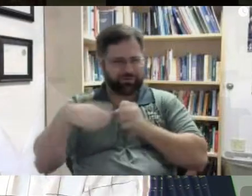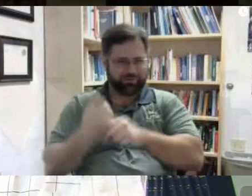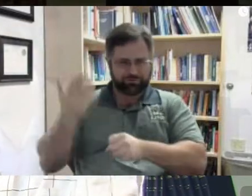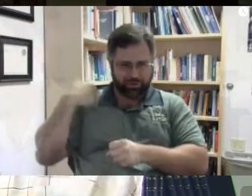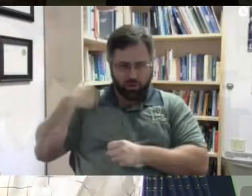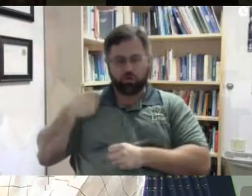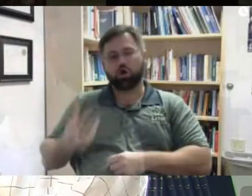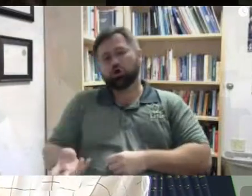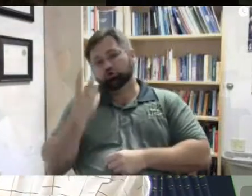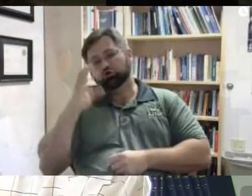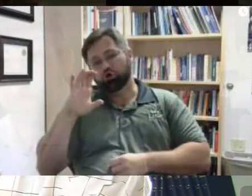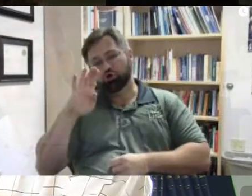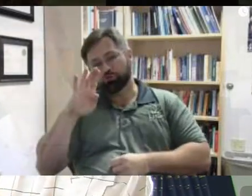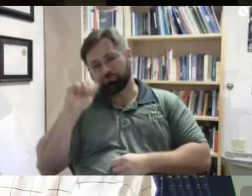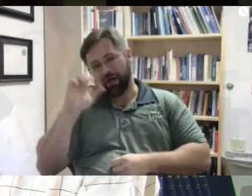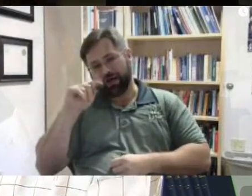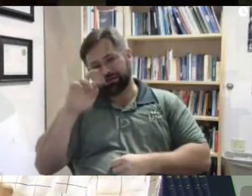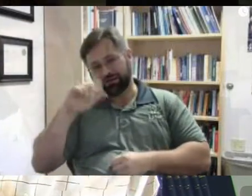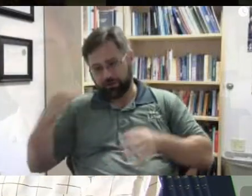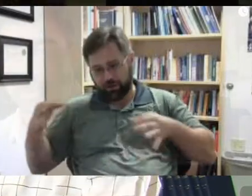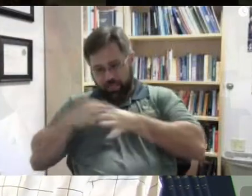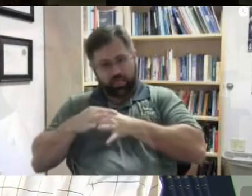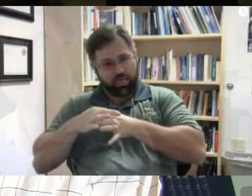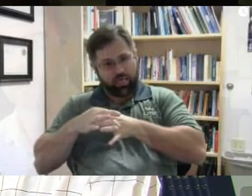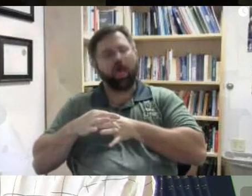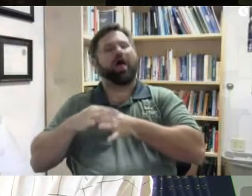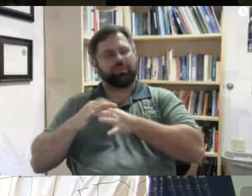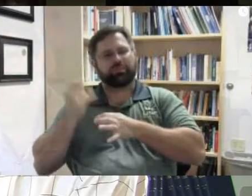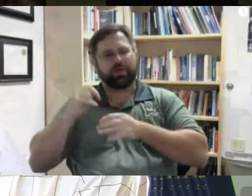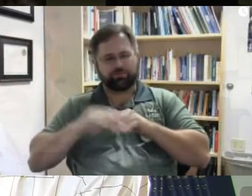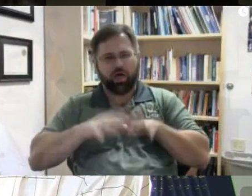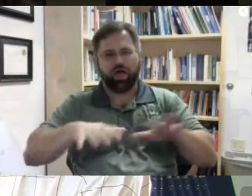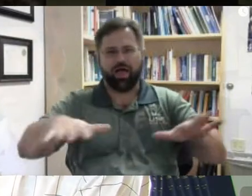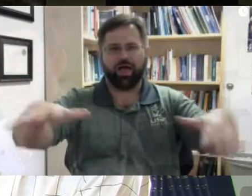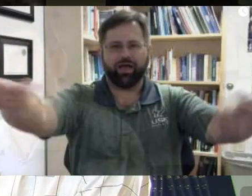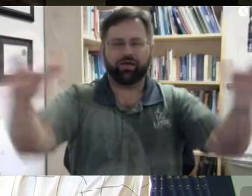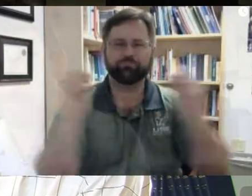along with their very peculiar properties can be explained quite simply in terms of the interaction of these two genomes.